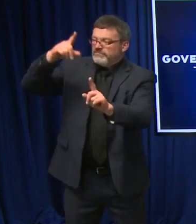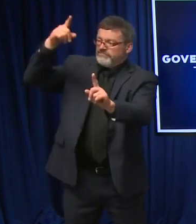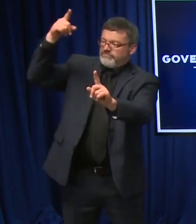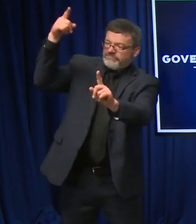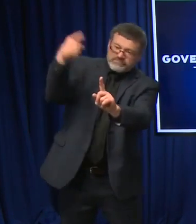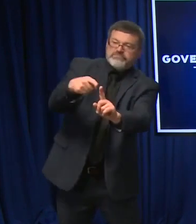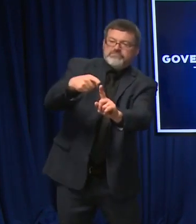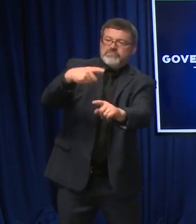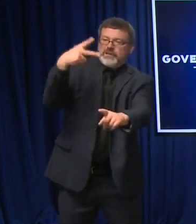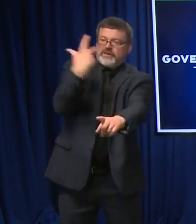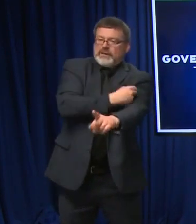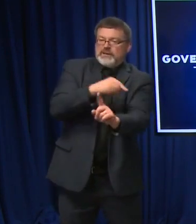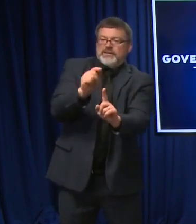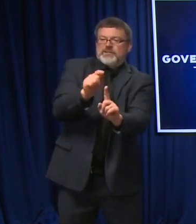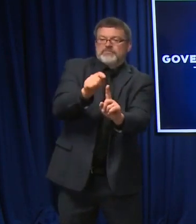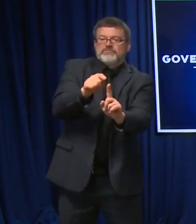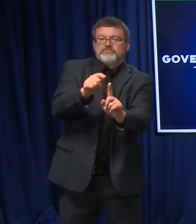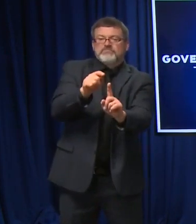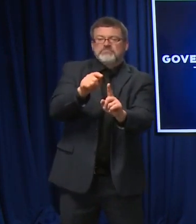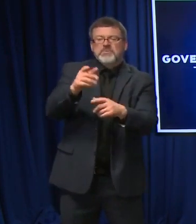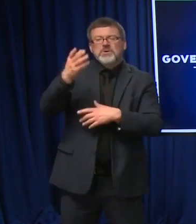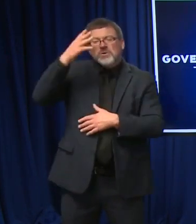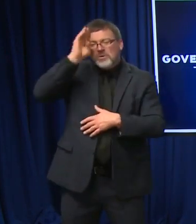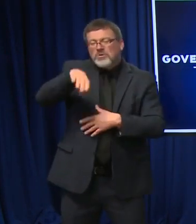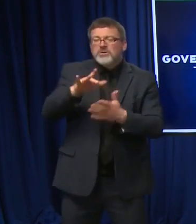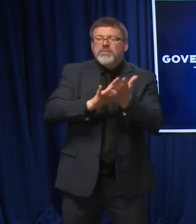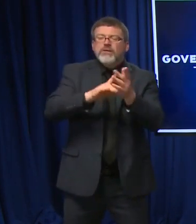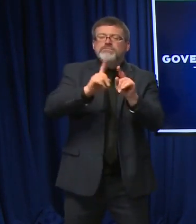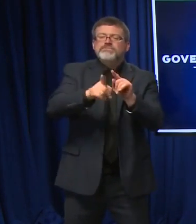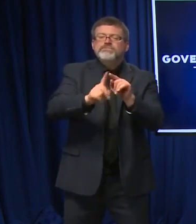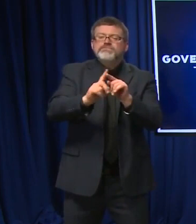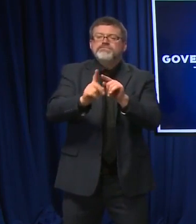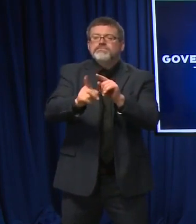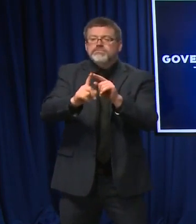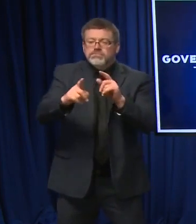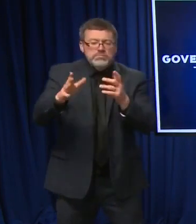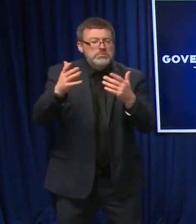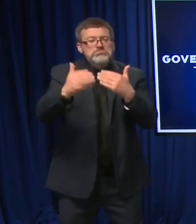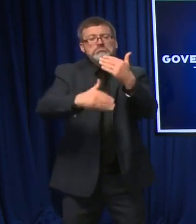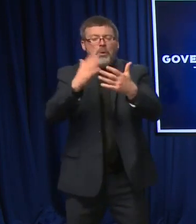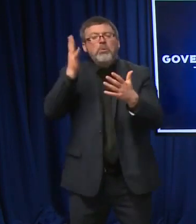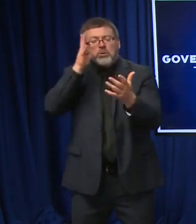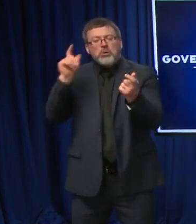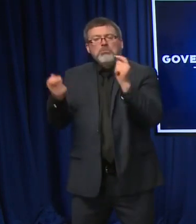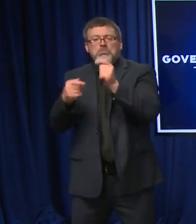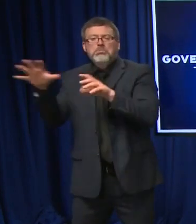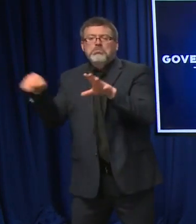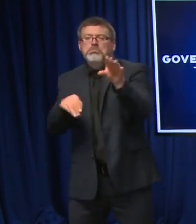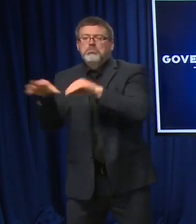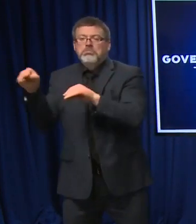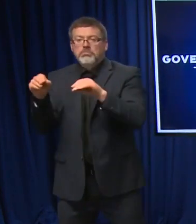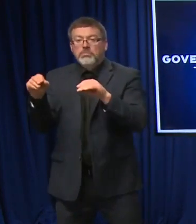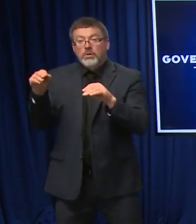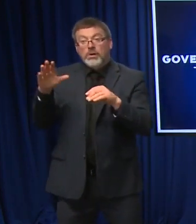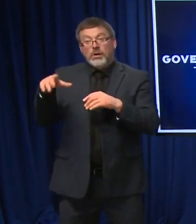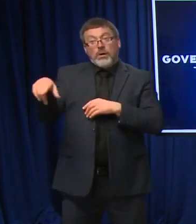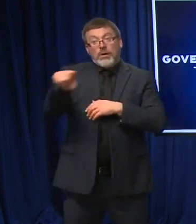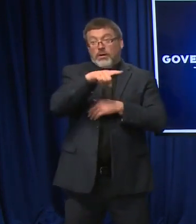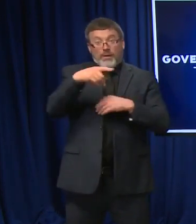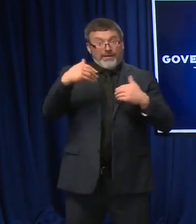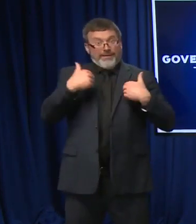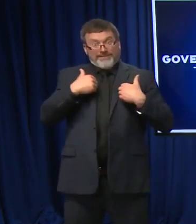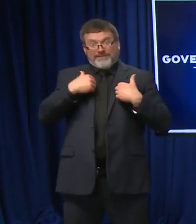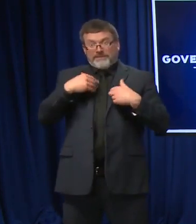therapeutics coming online all the time. That's great. If you have early symptoms and you are of higher risk, we recommend